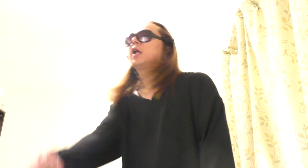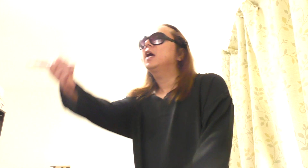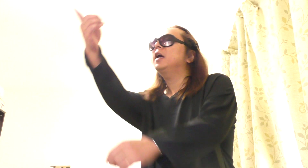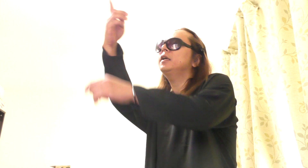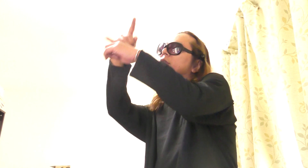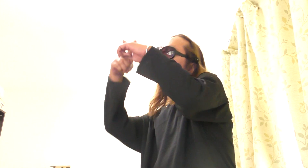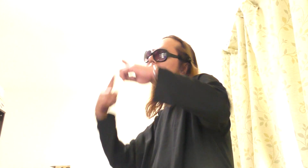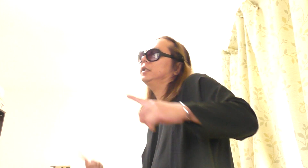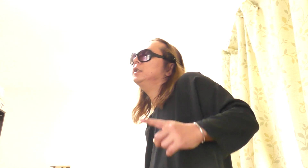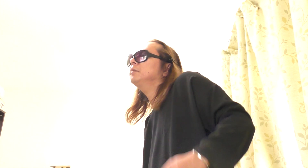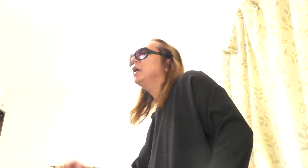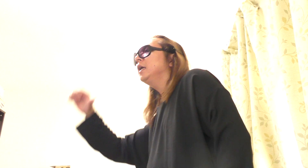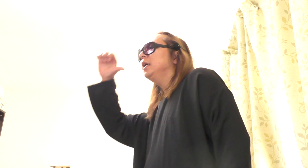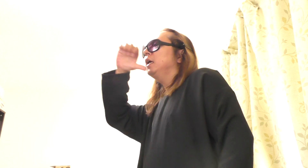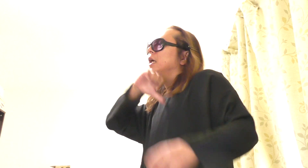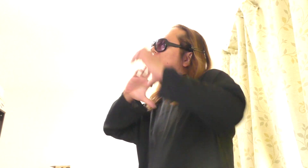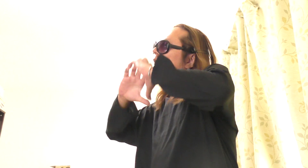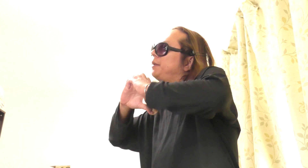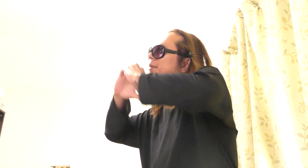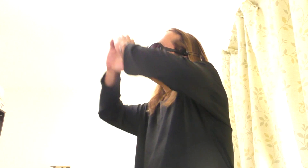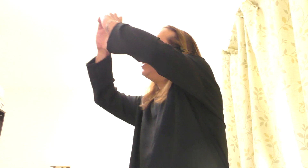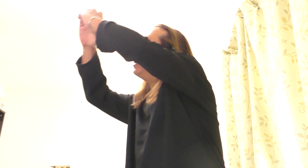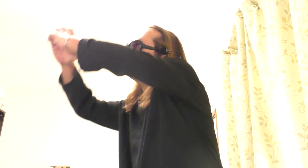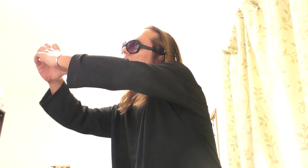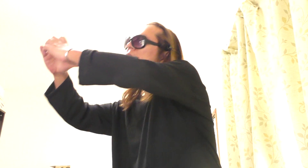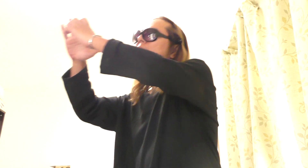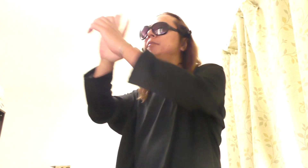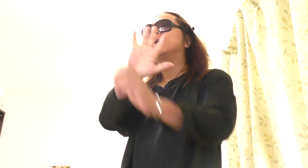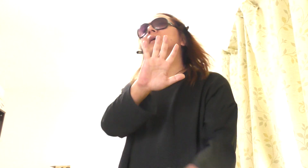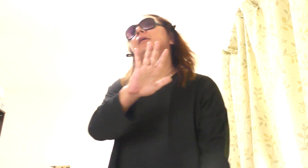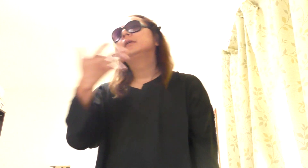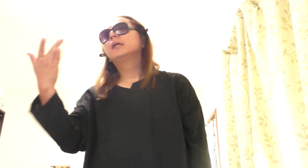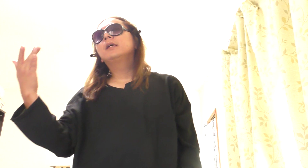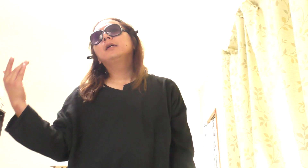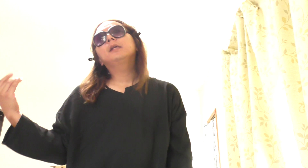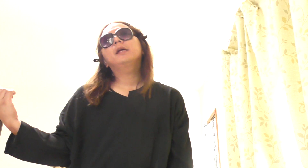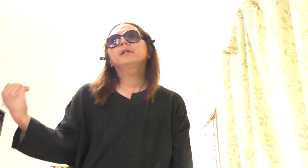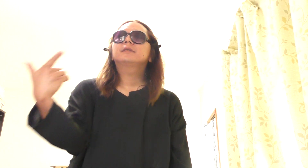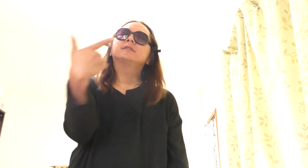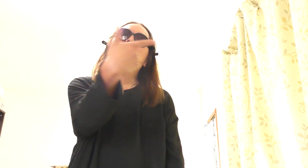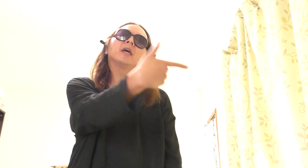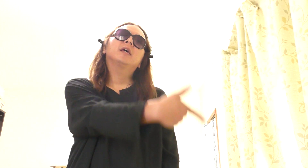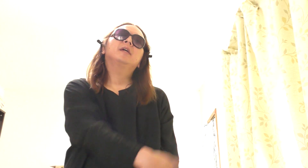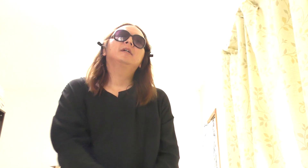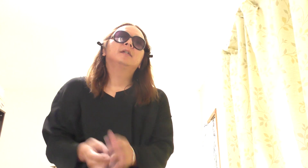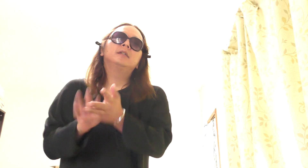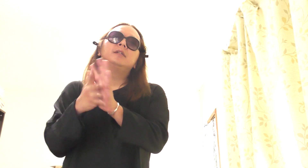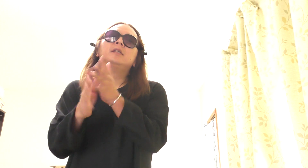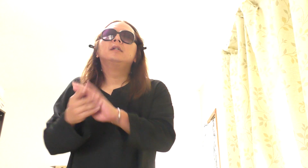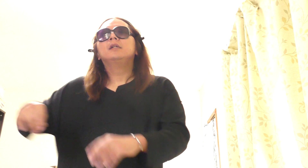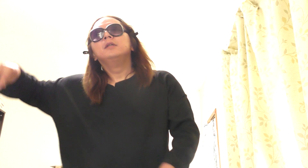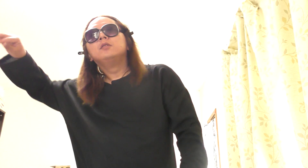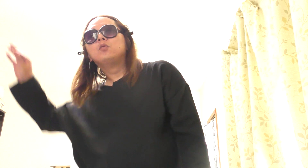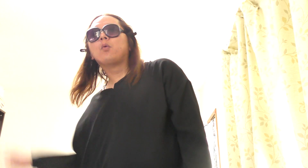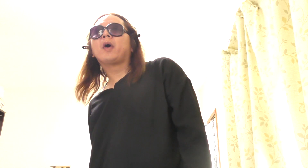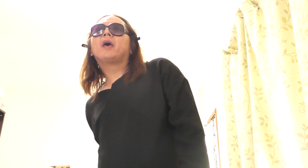Last Christmas, I gave you my heart But the very next day, you gave it away